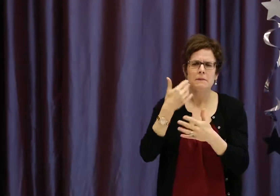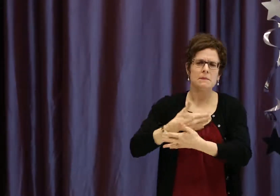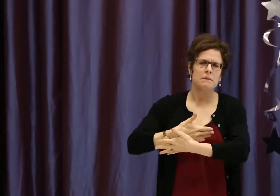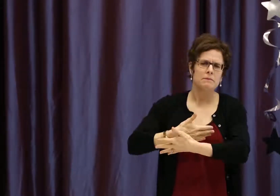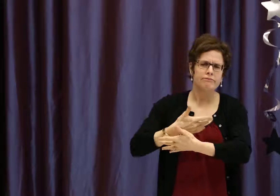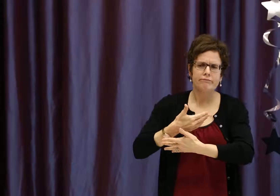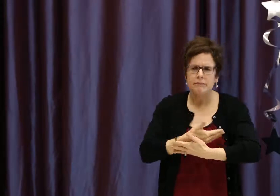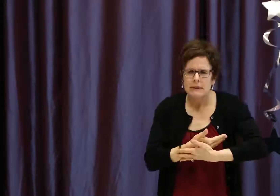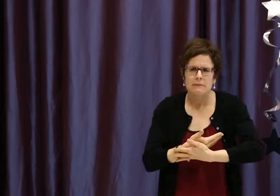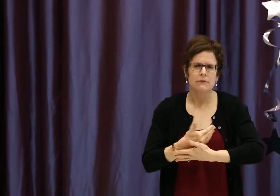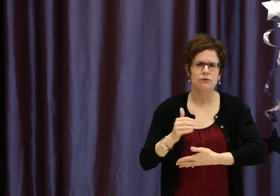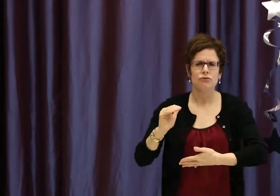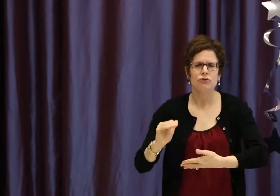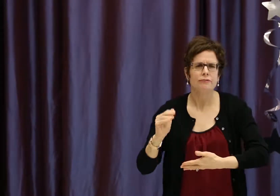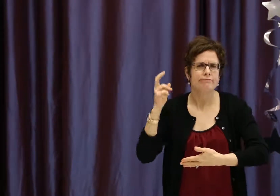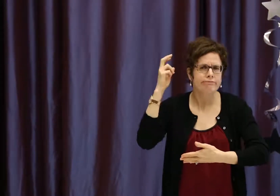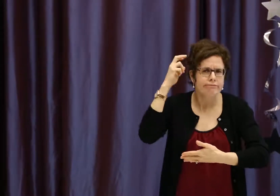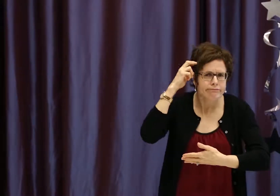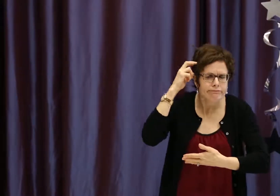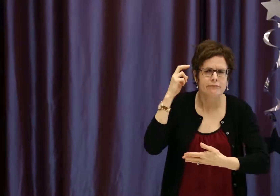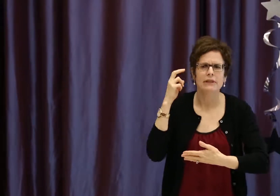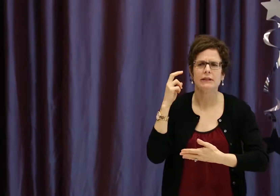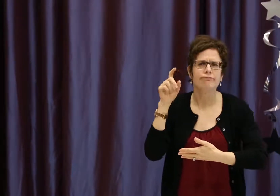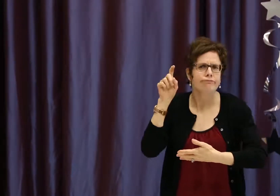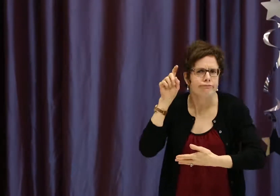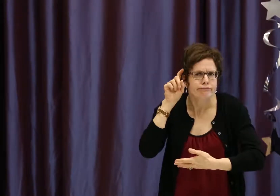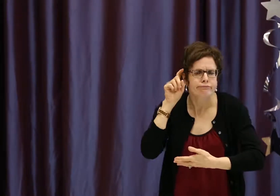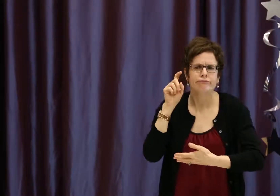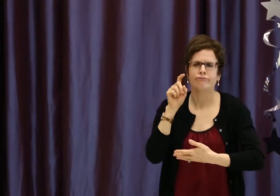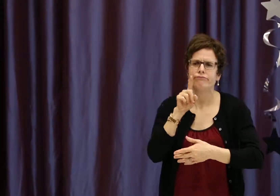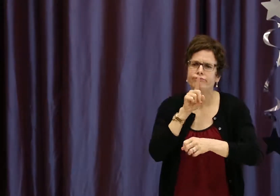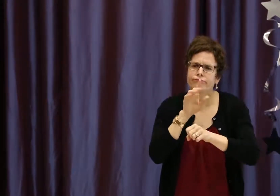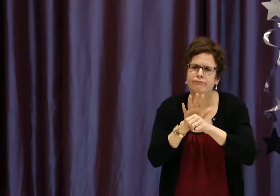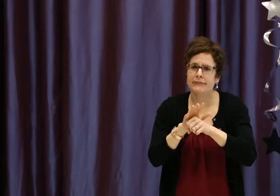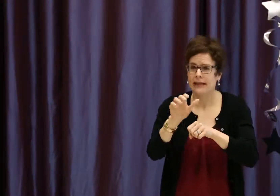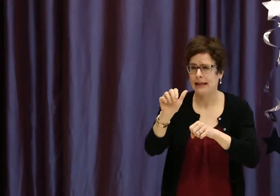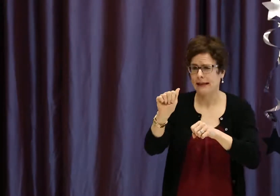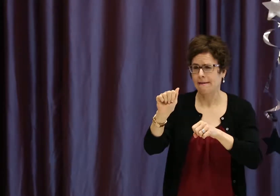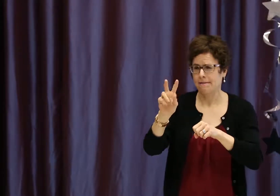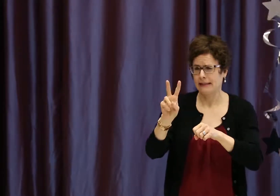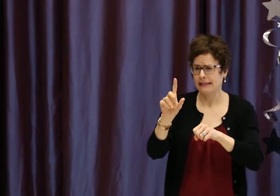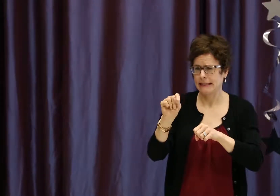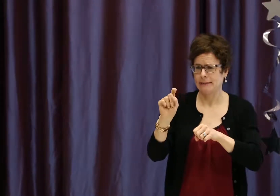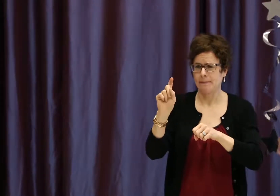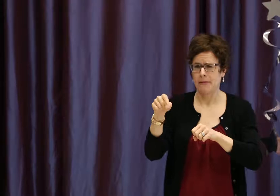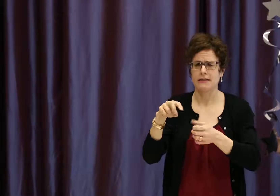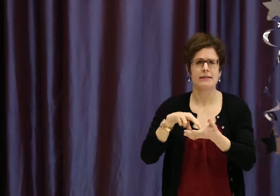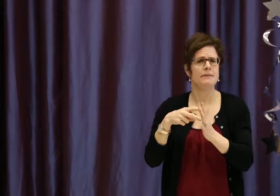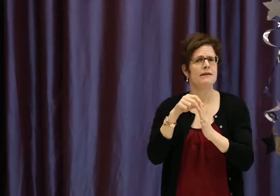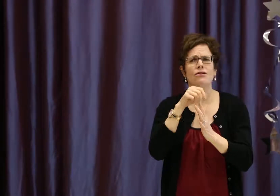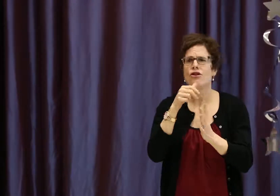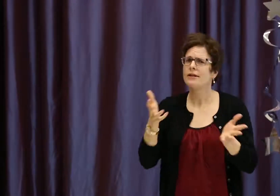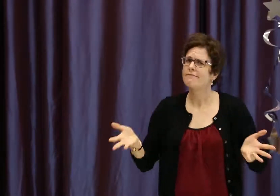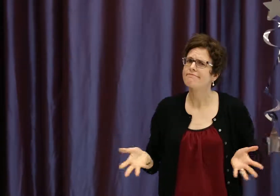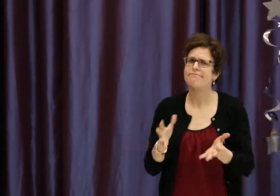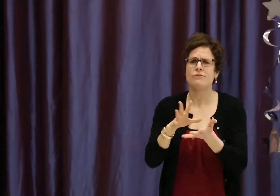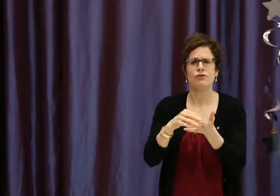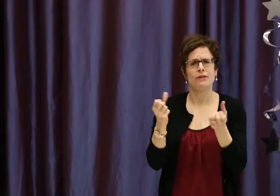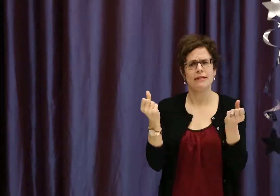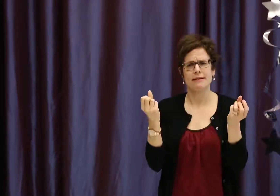of the IHP, we noticed that there were some issues when it came to children who were receiving AVT, auditory verbal therapy. So